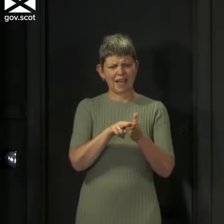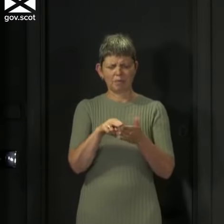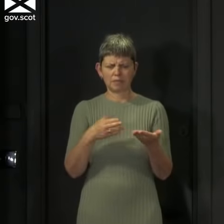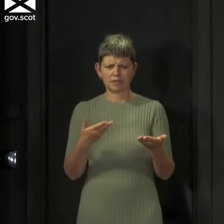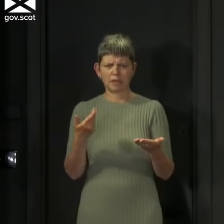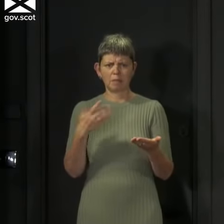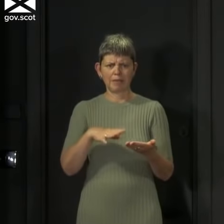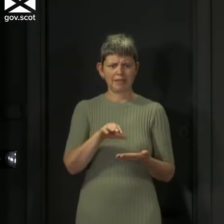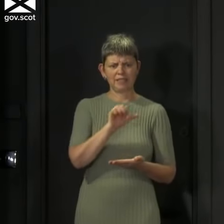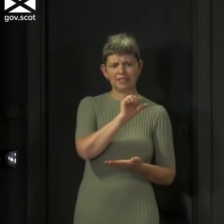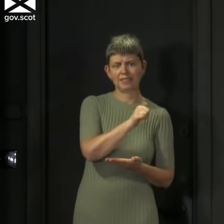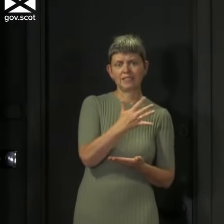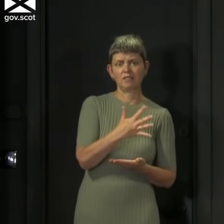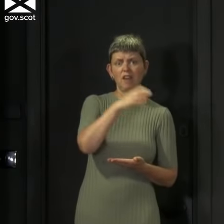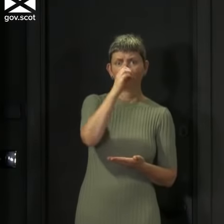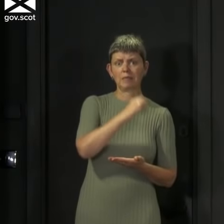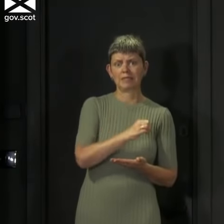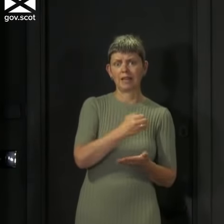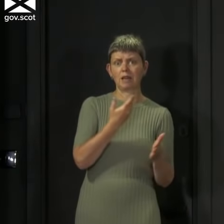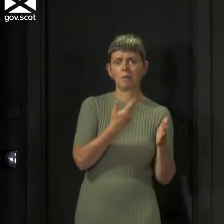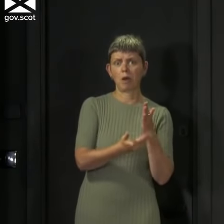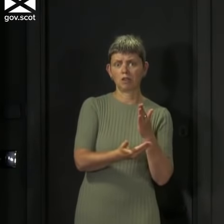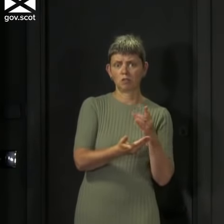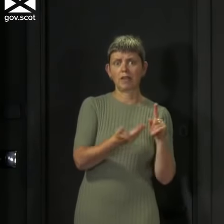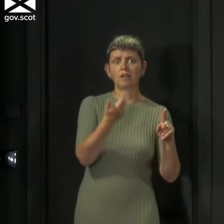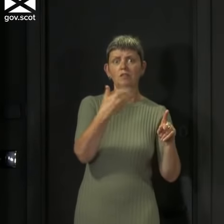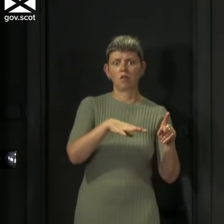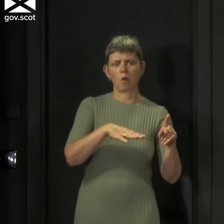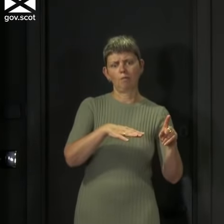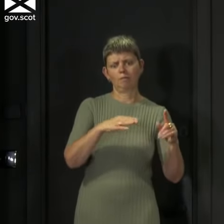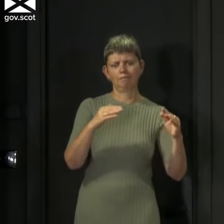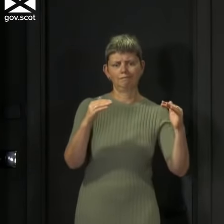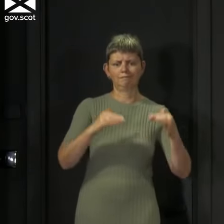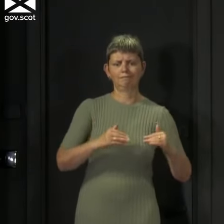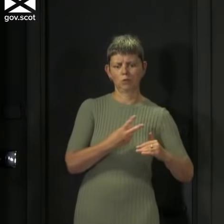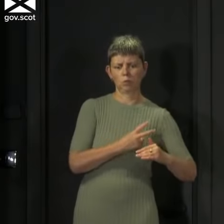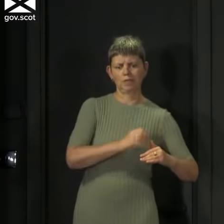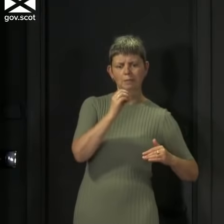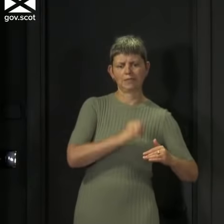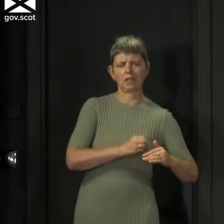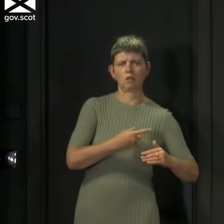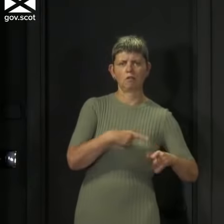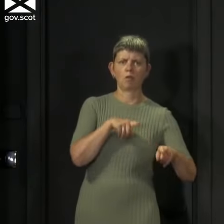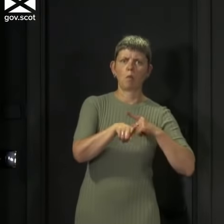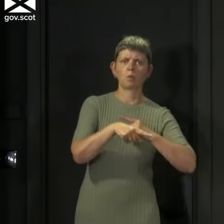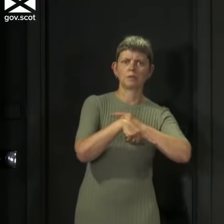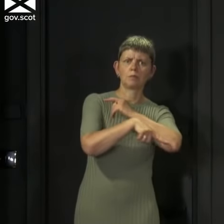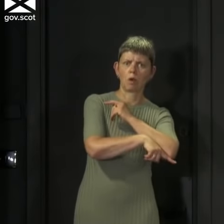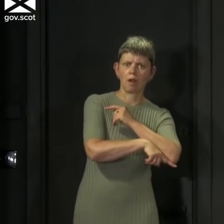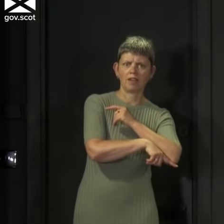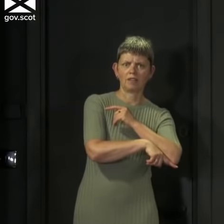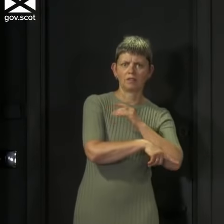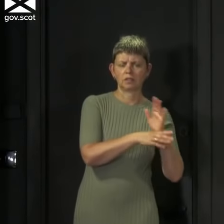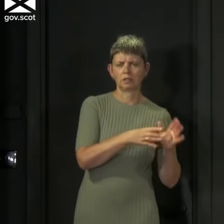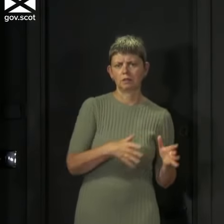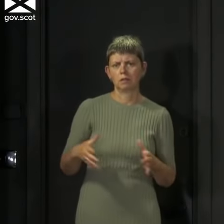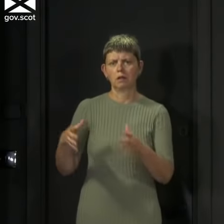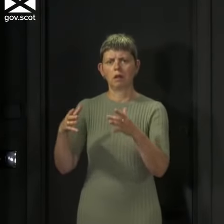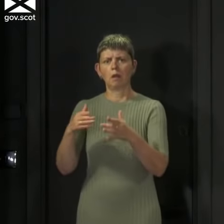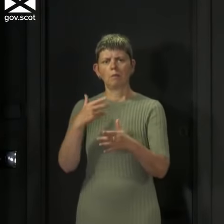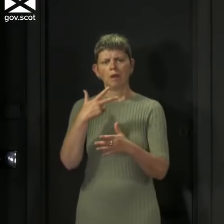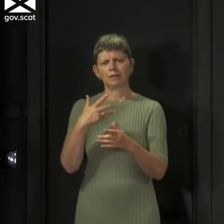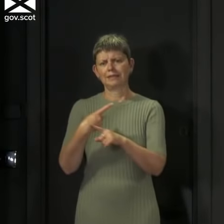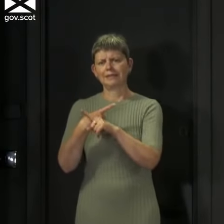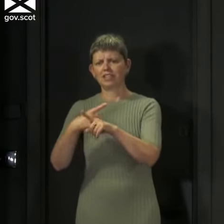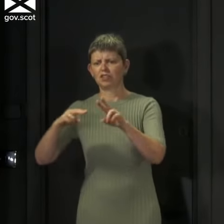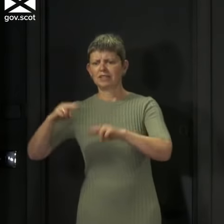a 65% pass rate amongst the 20% most deprived, but teacher assessments lead to a suggested 85% pass rate,